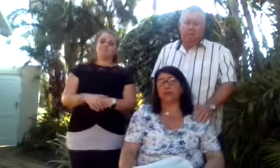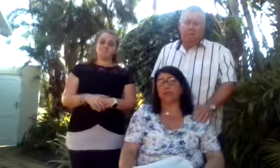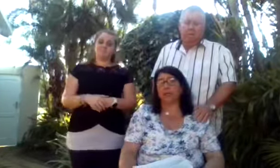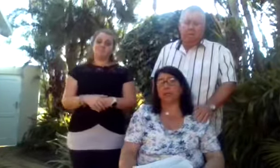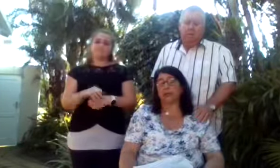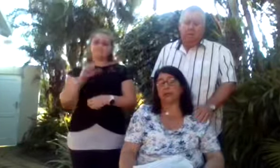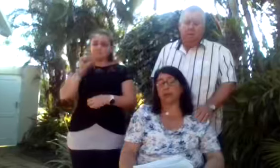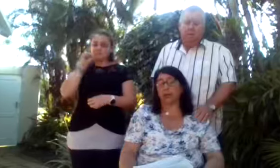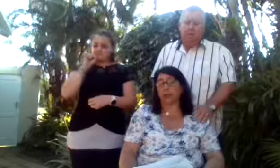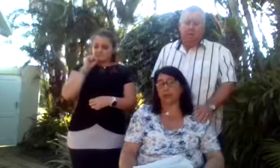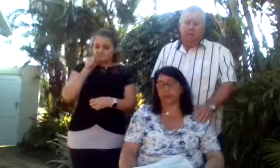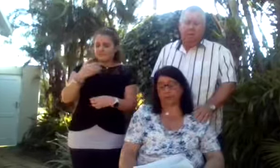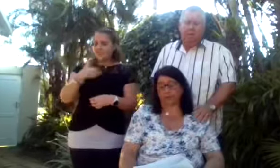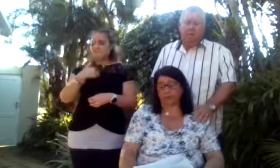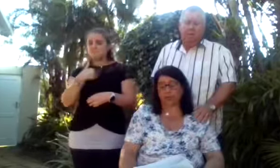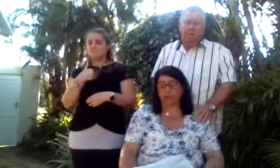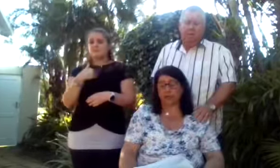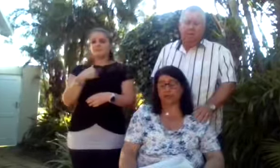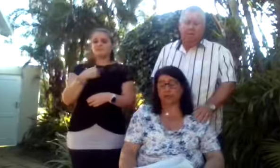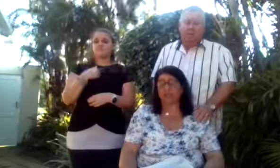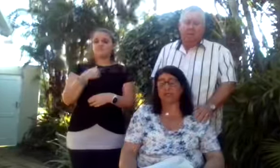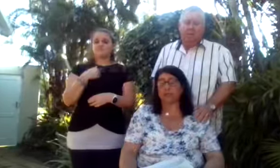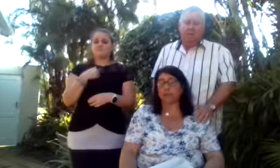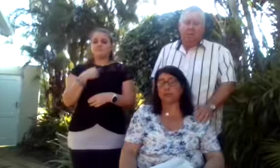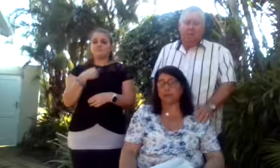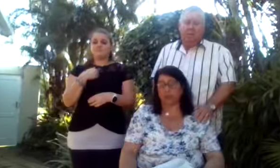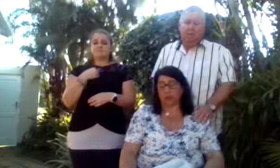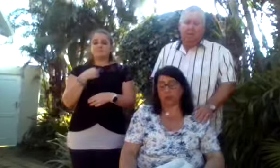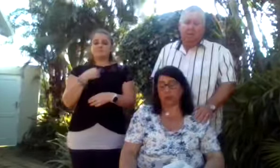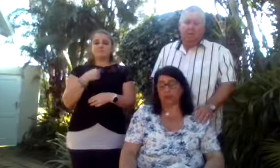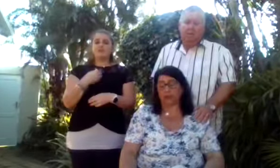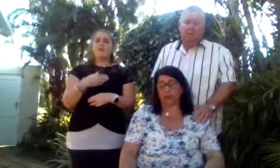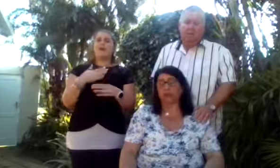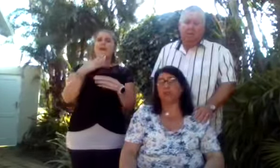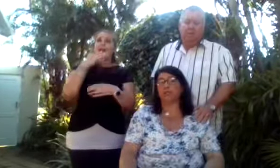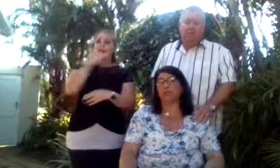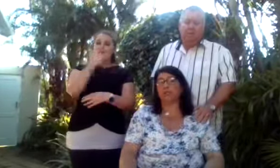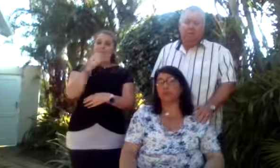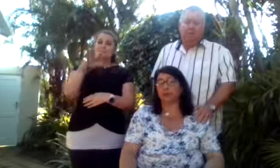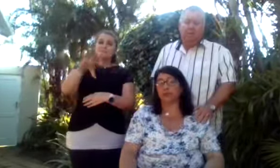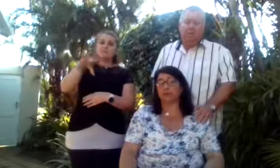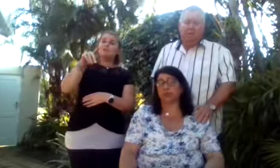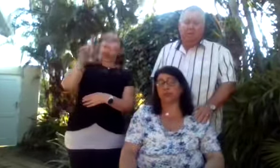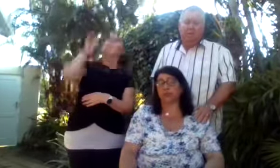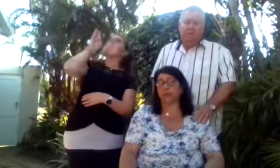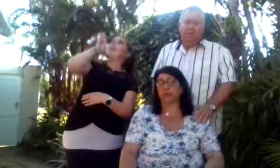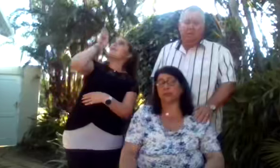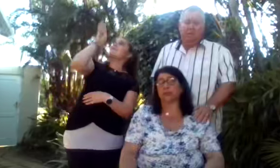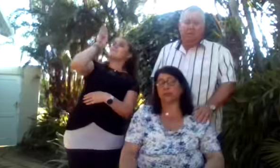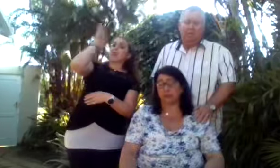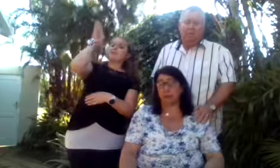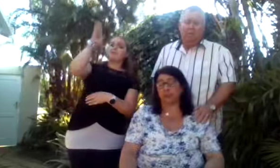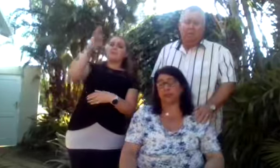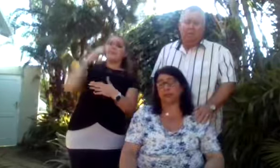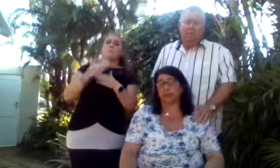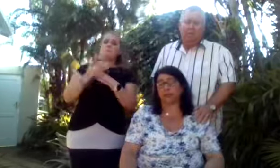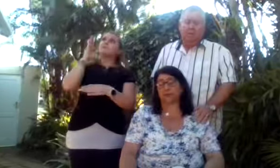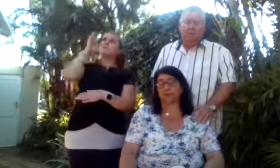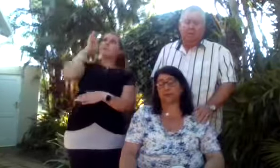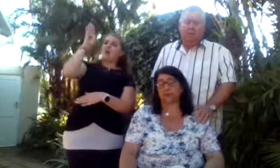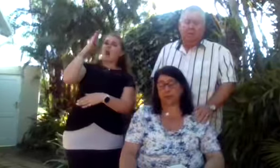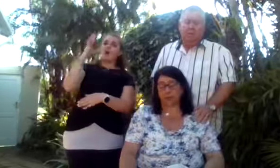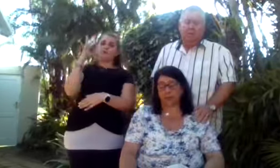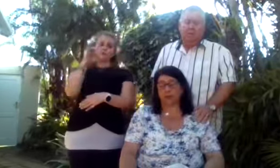Stephen and I are honoured to have been chosen by God to be this very special child's parents.